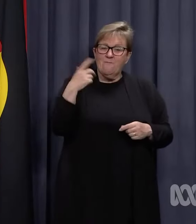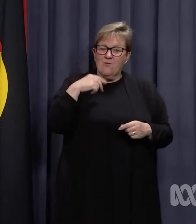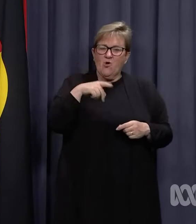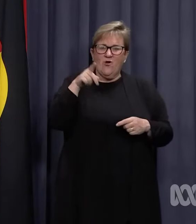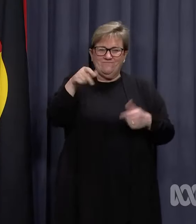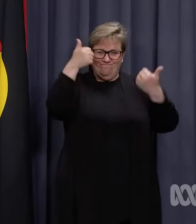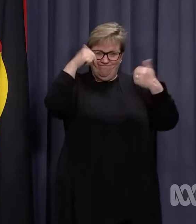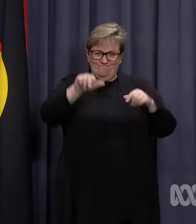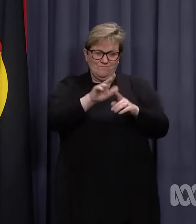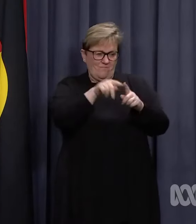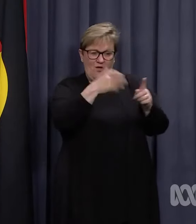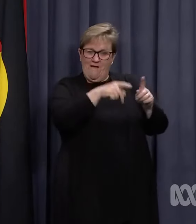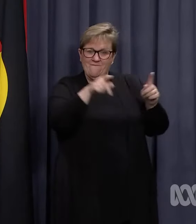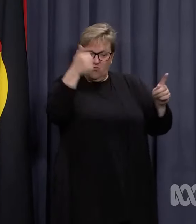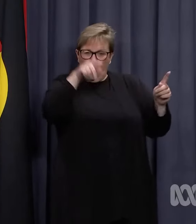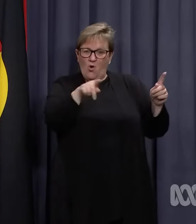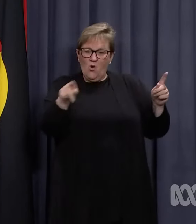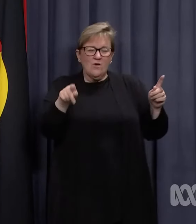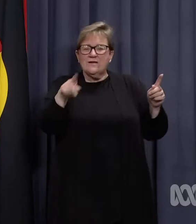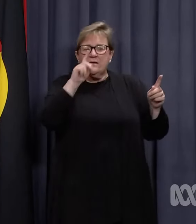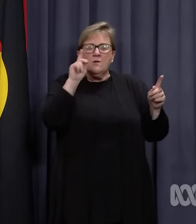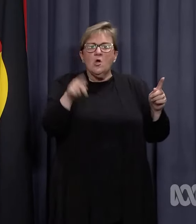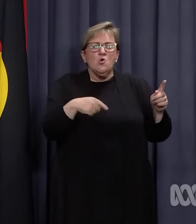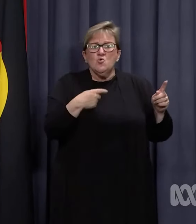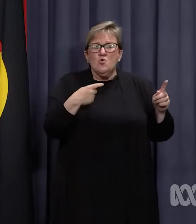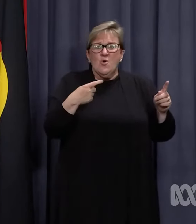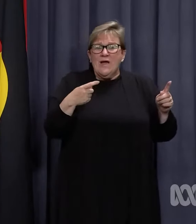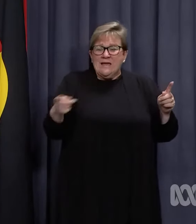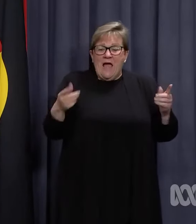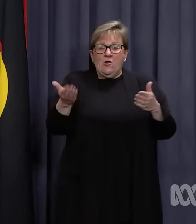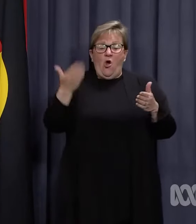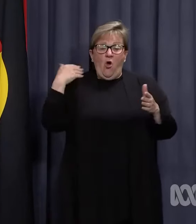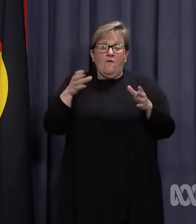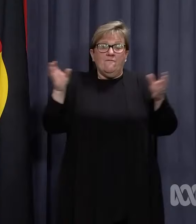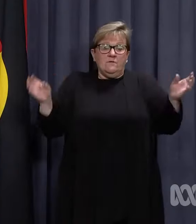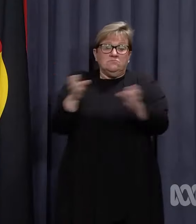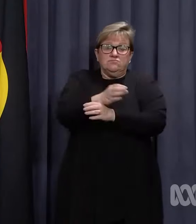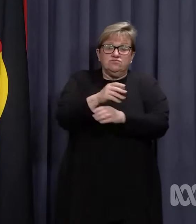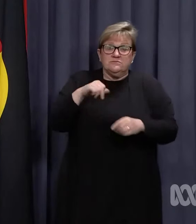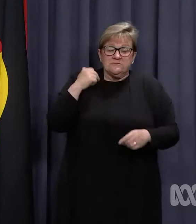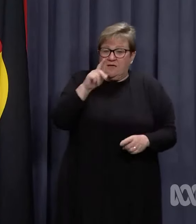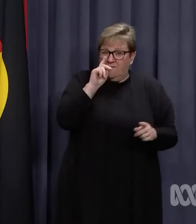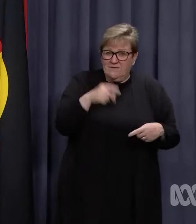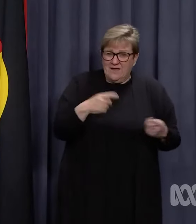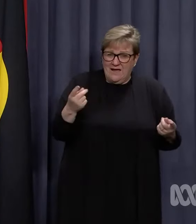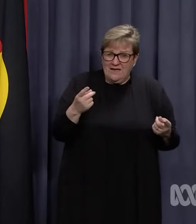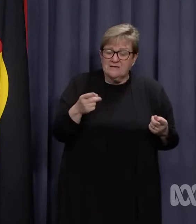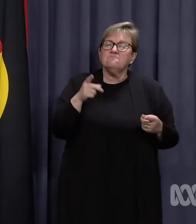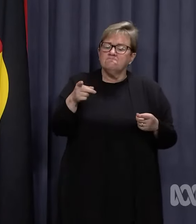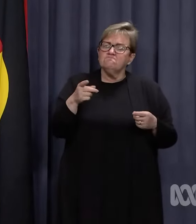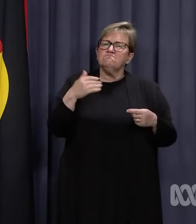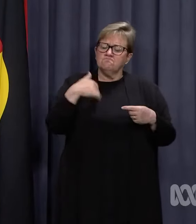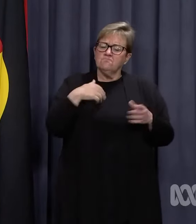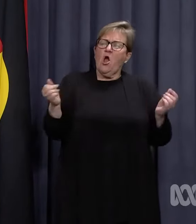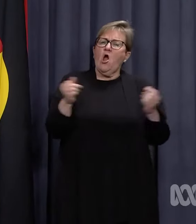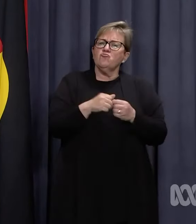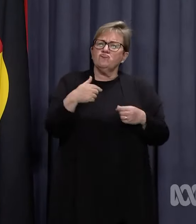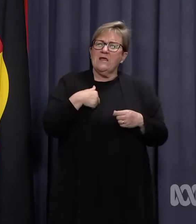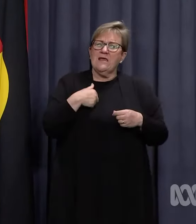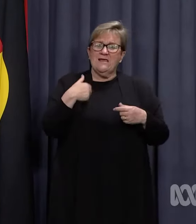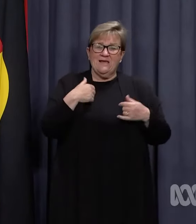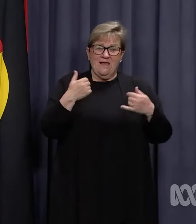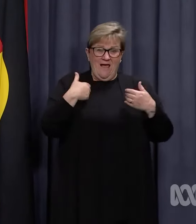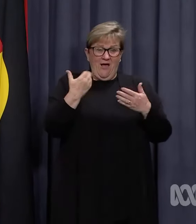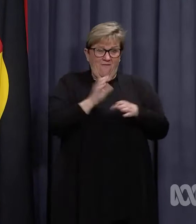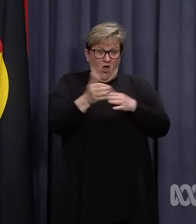as close contacts because they cannot be replaced with relief staff, and who consent to return to work while they are